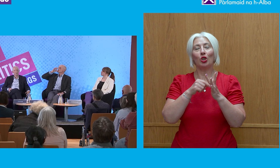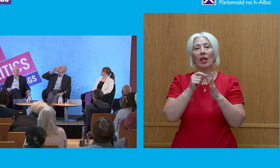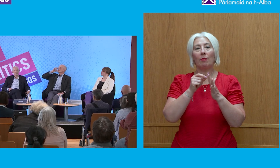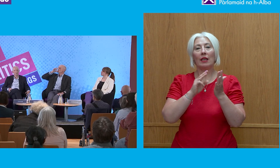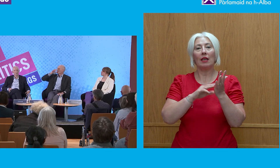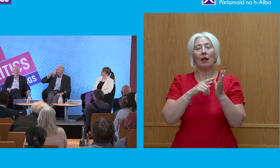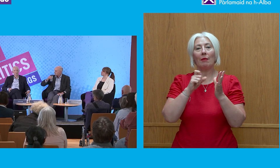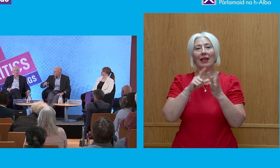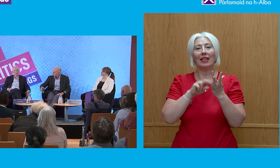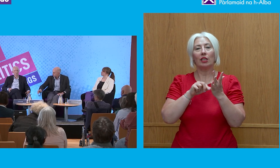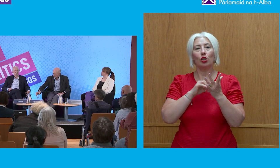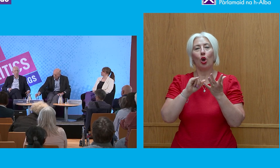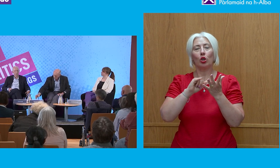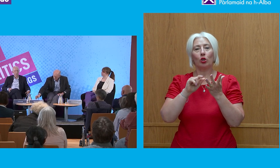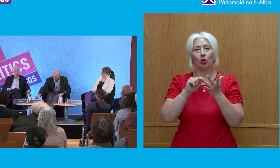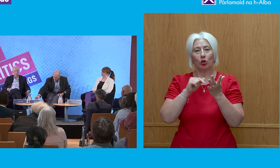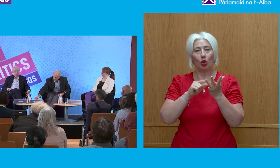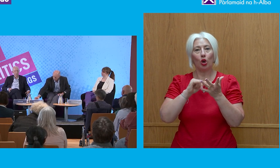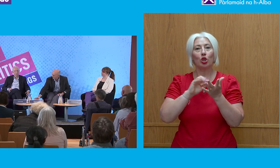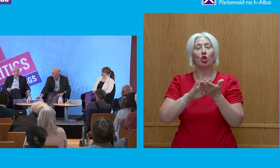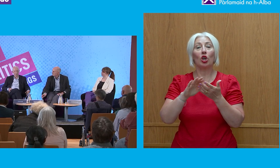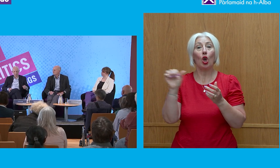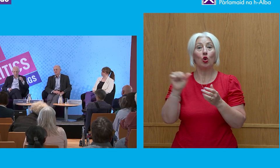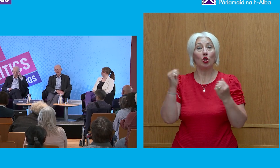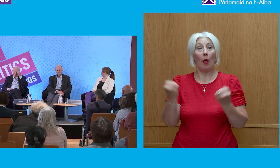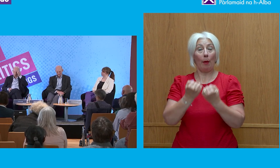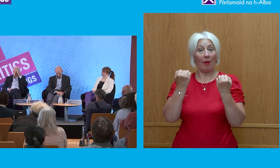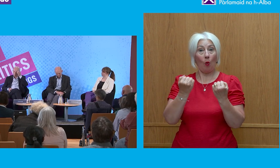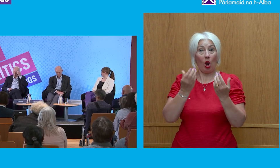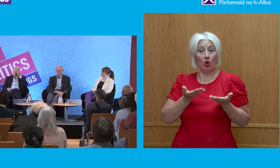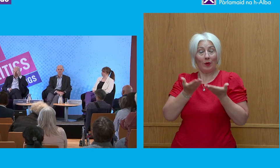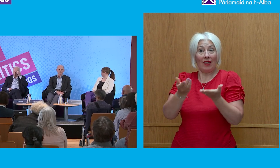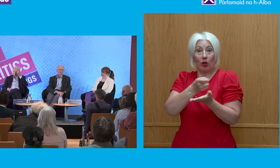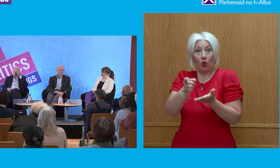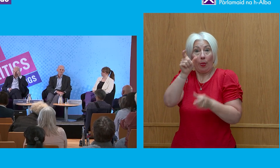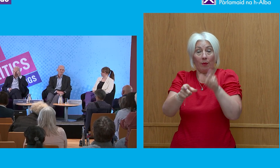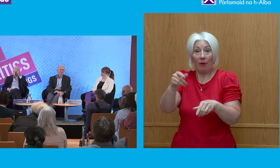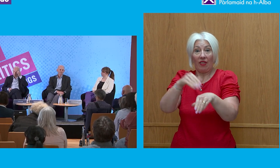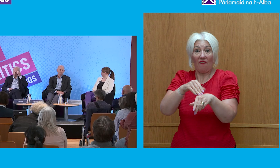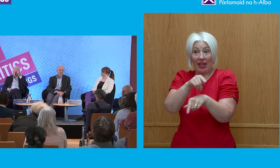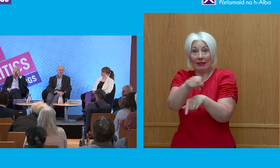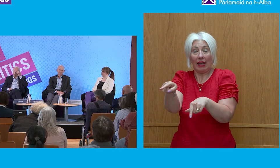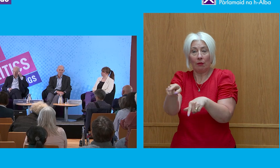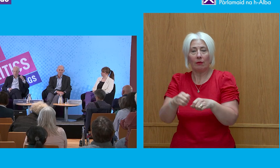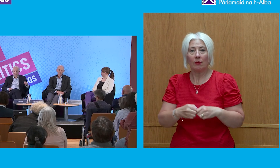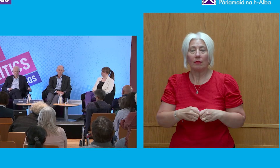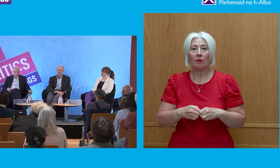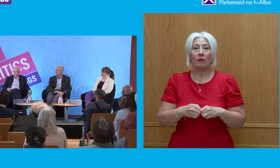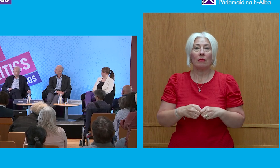about actually putting power as close to the people who are affected by it which resonated with Donald Ewan and appears on